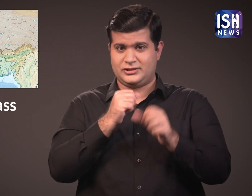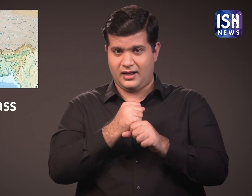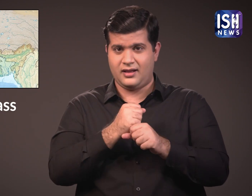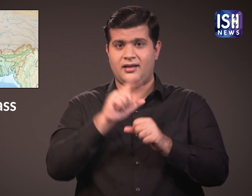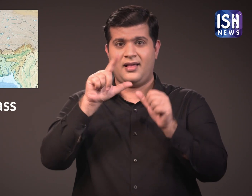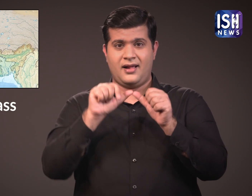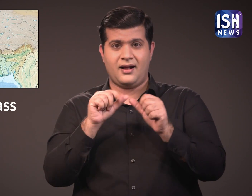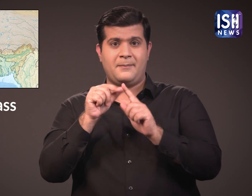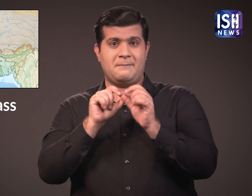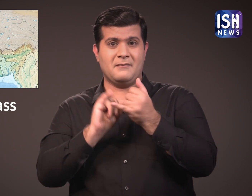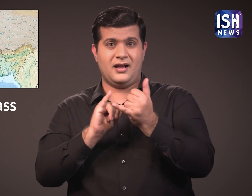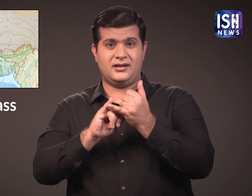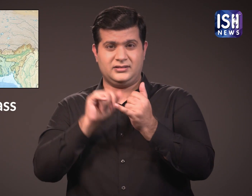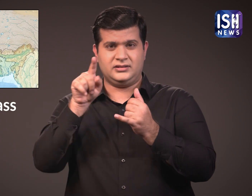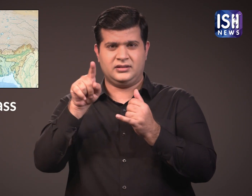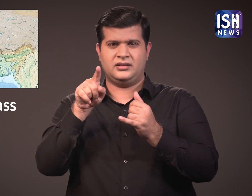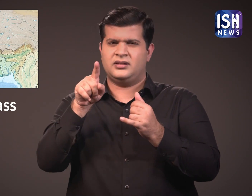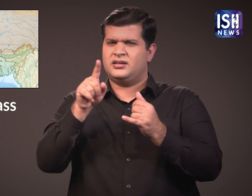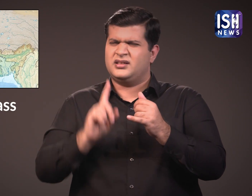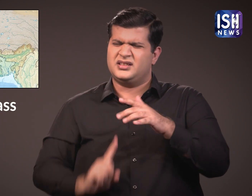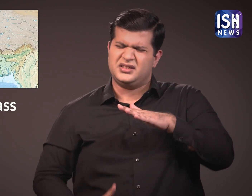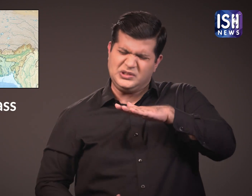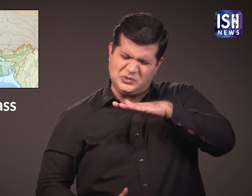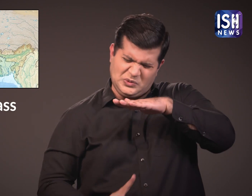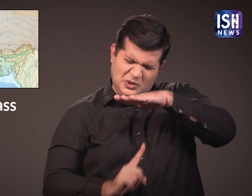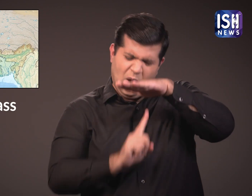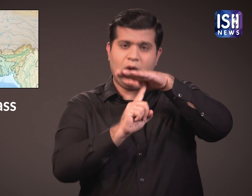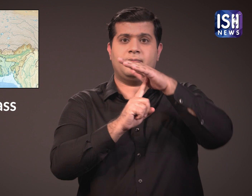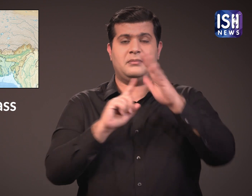Changla Pass is at 17,600 ft height